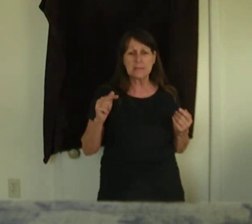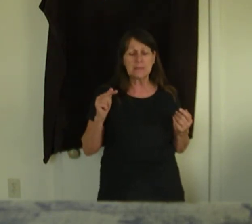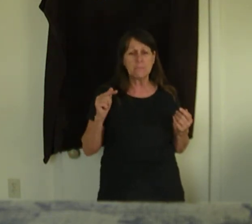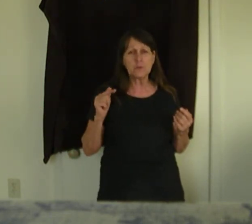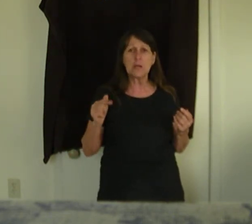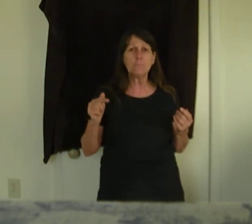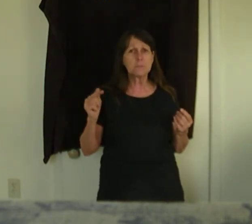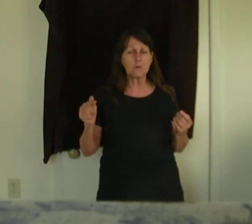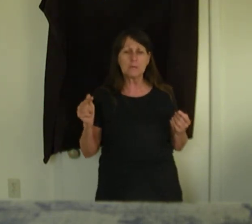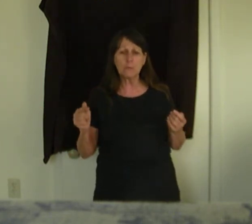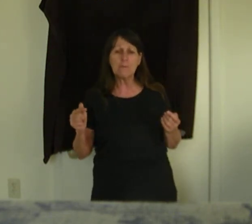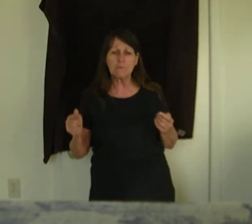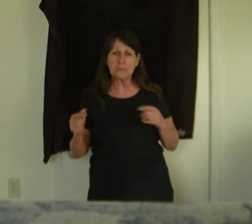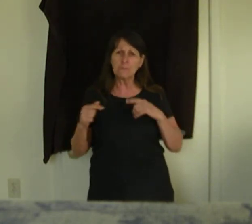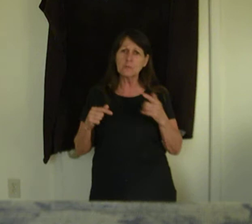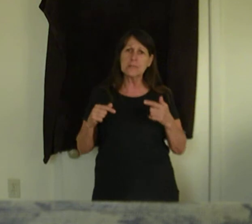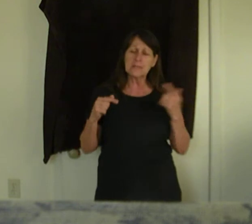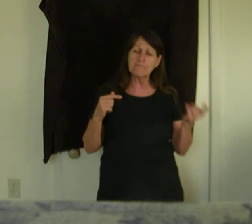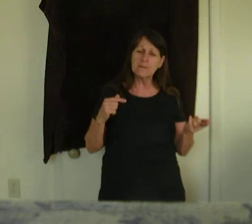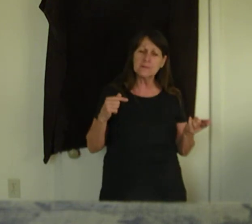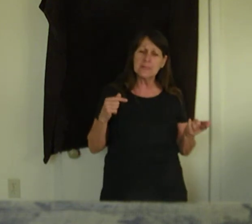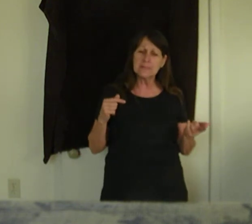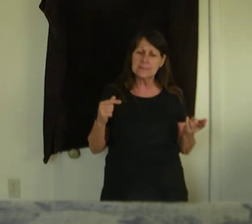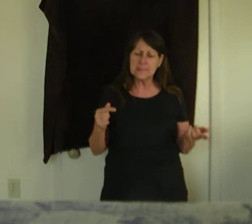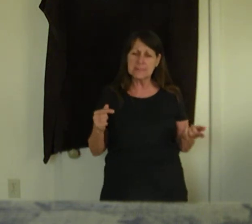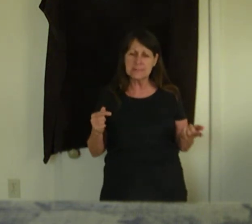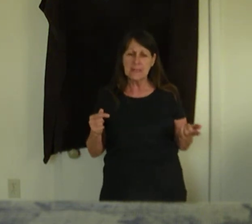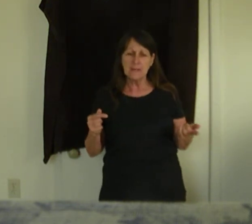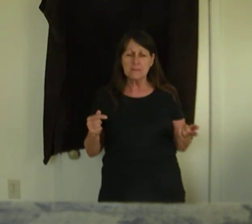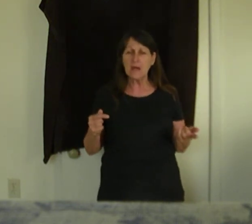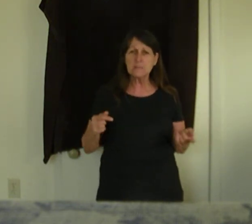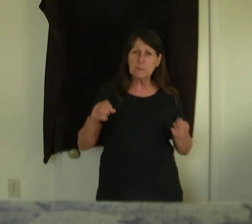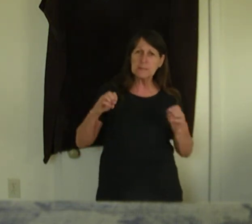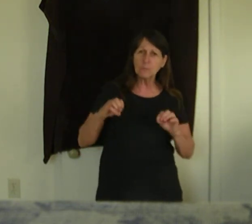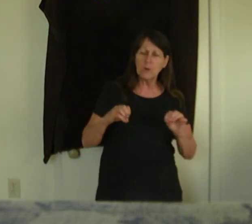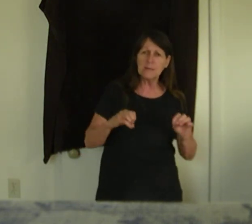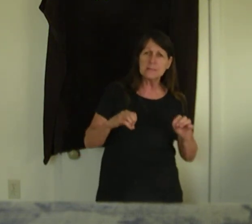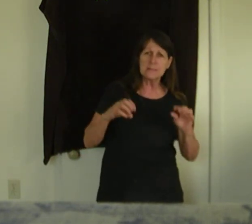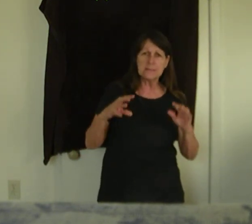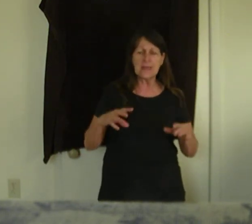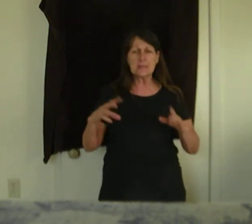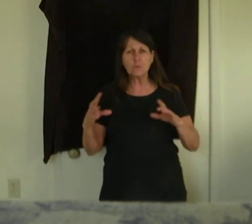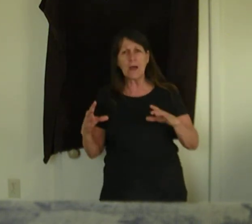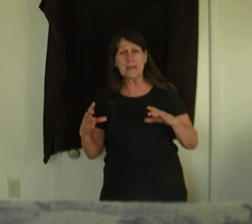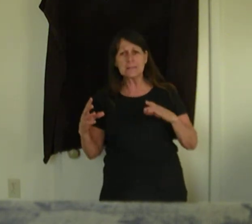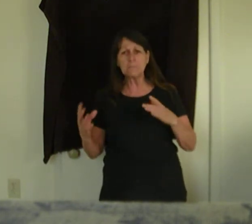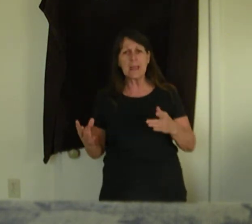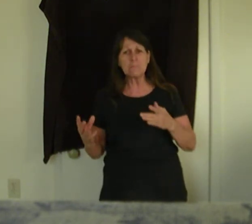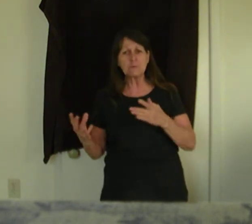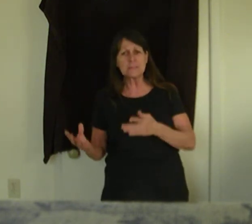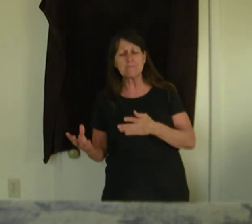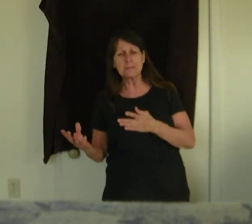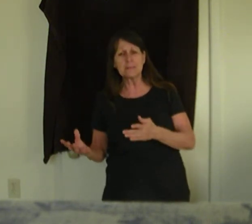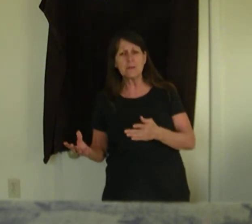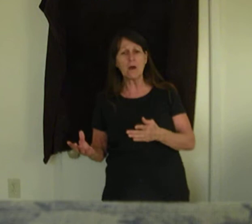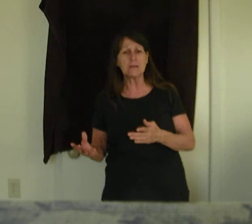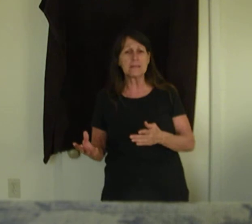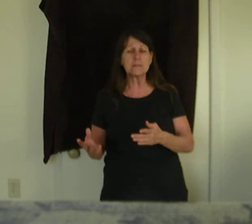Job 33 verses 14 and 15 says, God speaketh once, yea, twice, and man perceiveth it not. In a